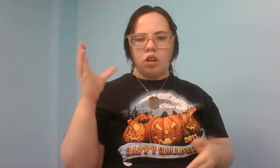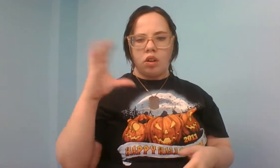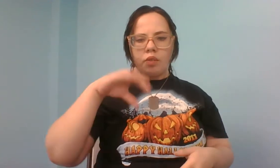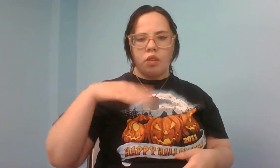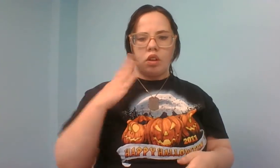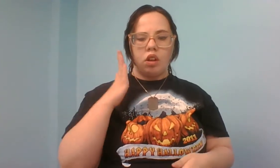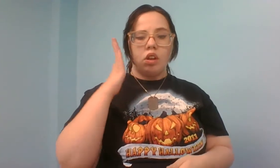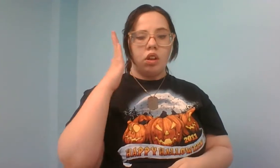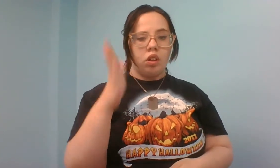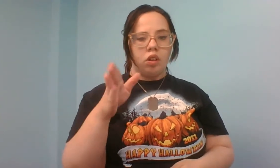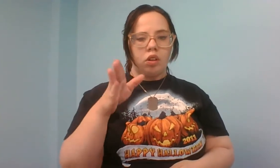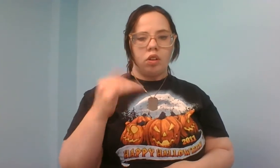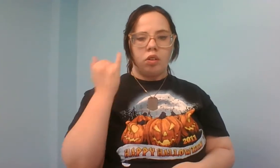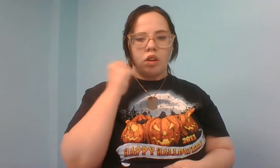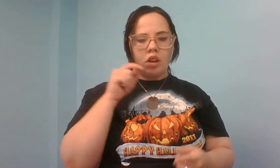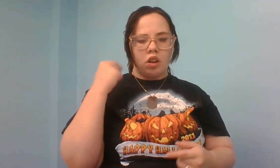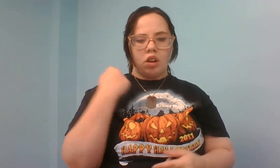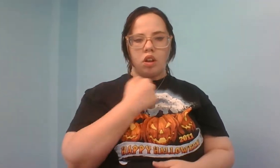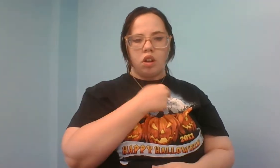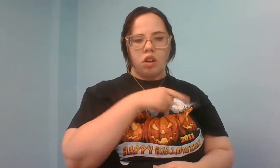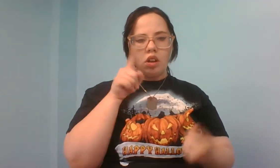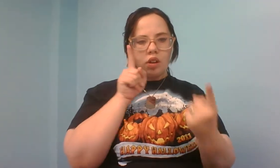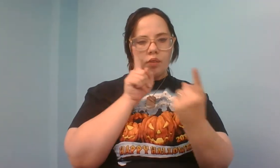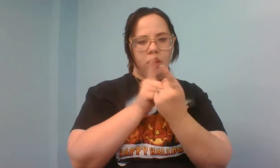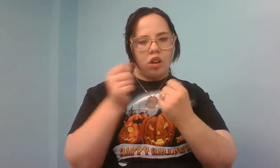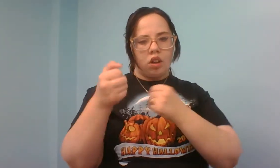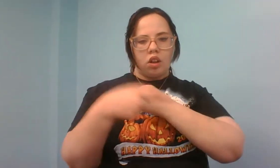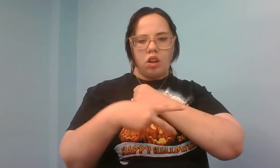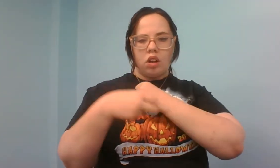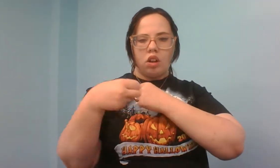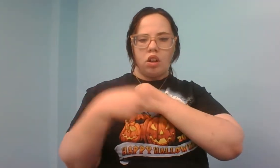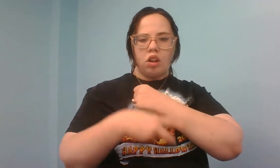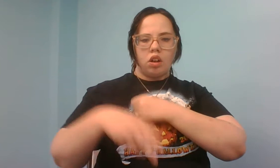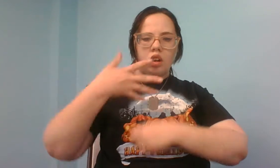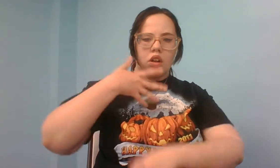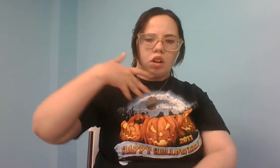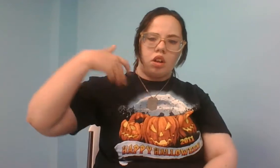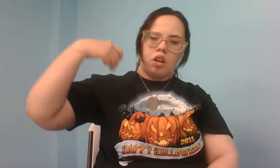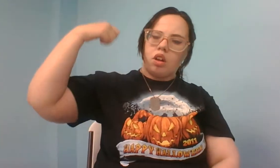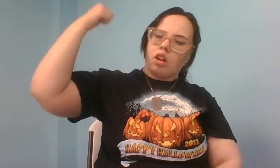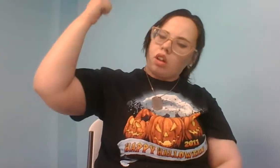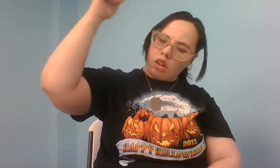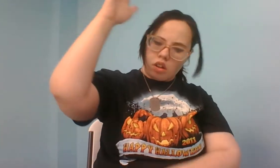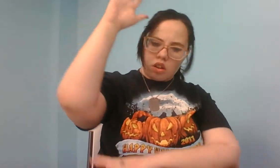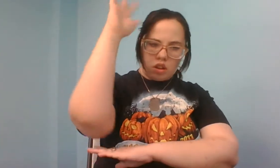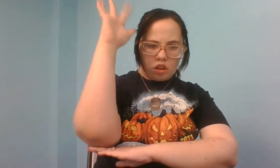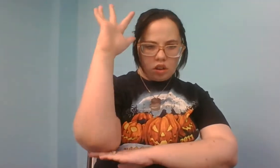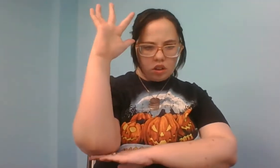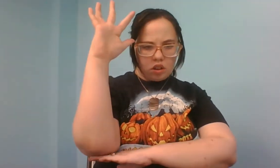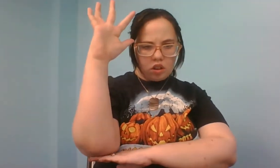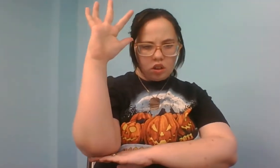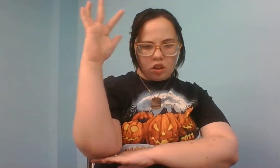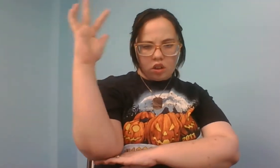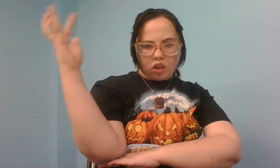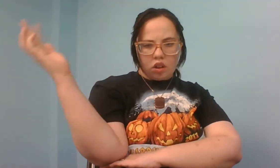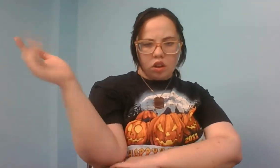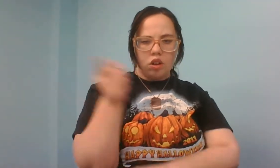be If we met at midnight in the hanging tree Are you,